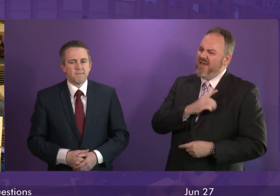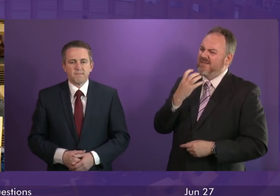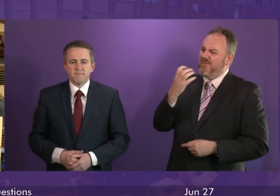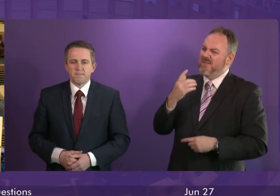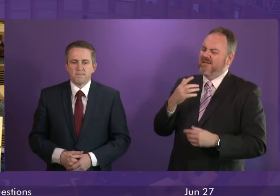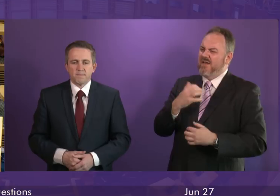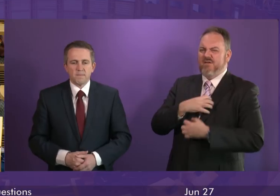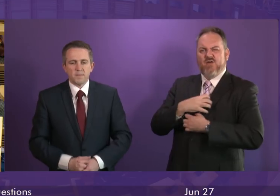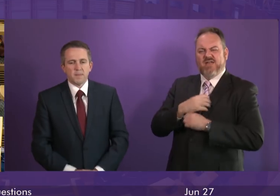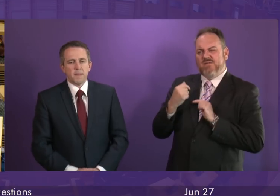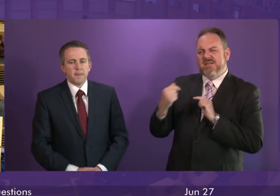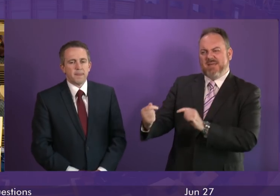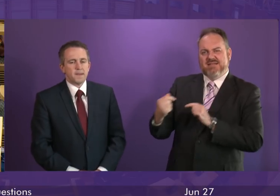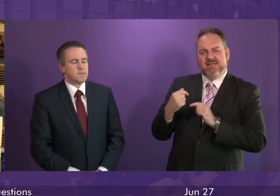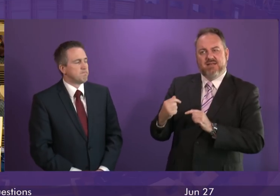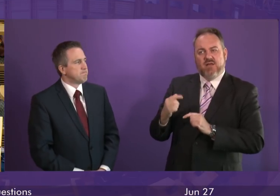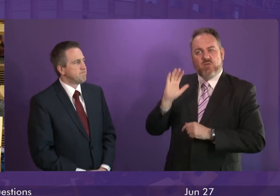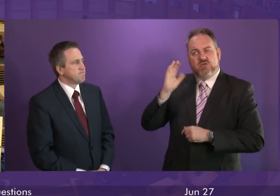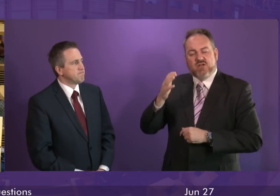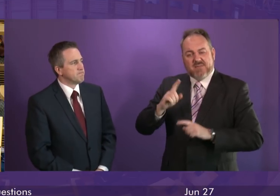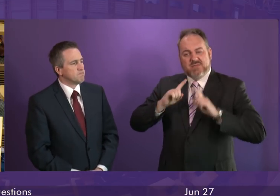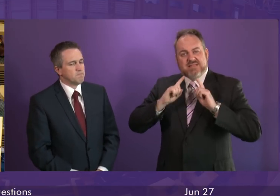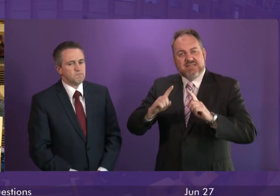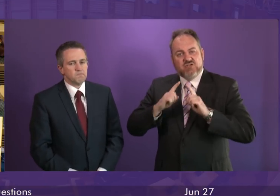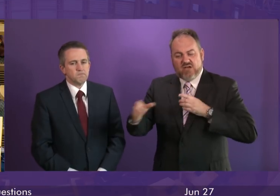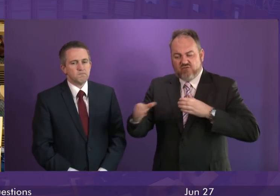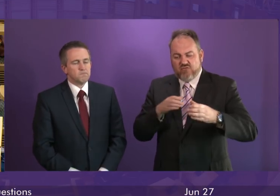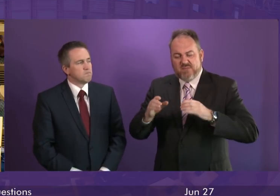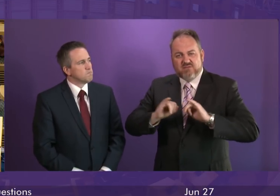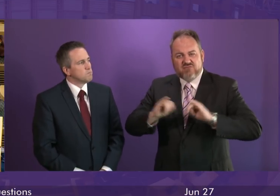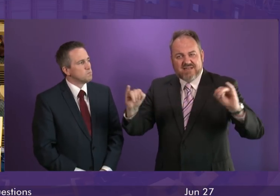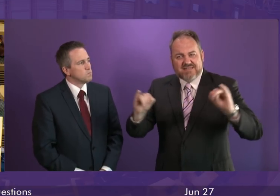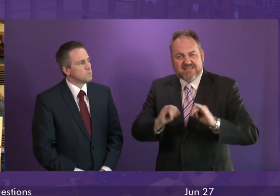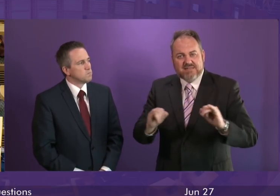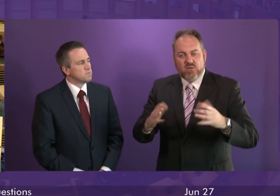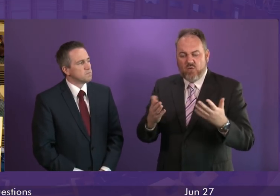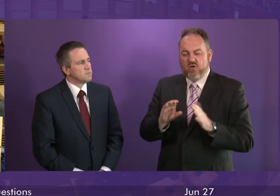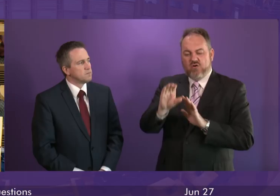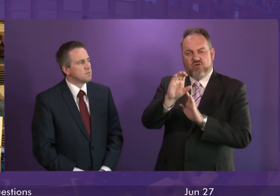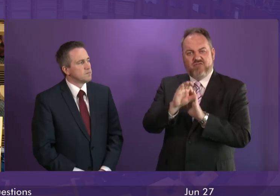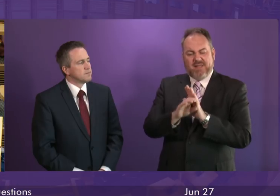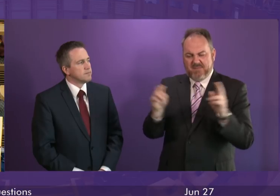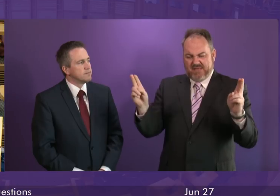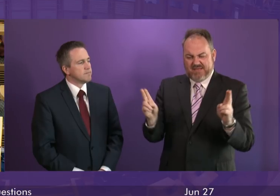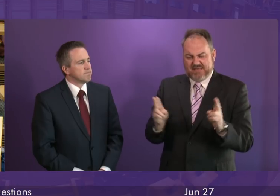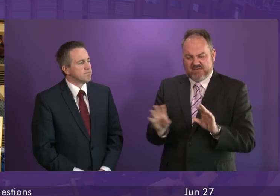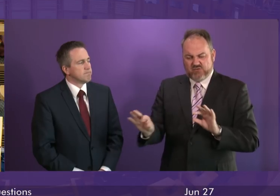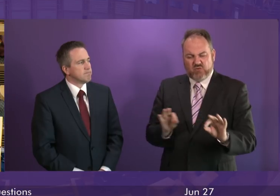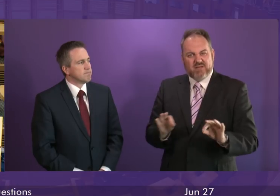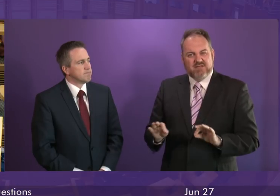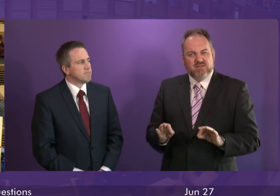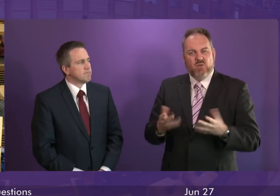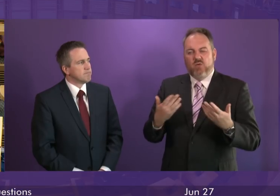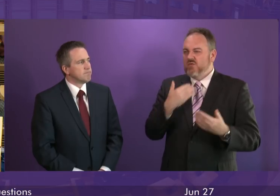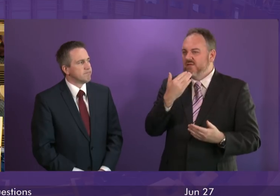debating? Is it the teacher recruitment crisis? Is it the narrowing of the curriculum? Is it the explosion of multi